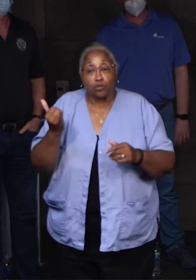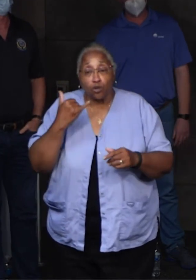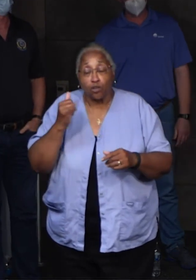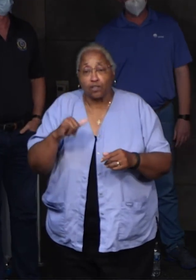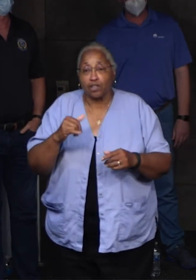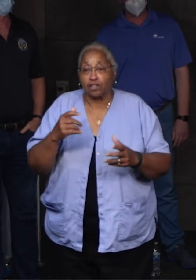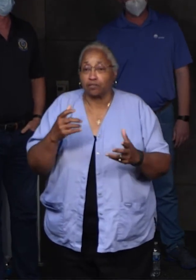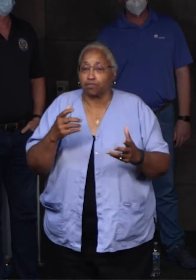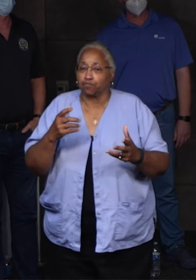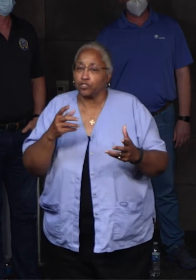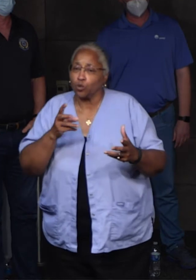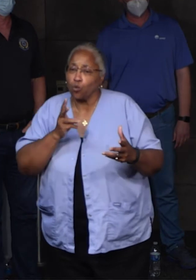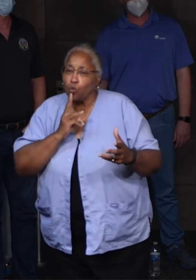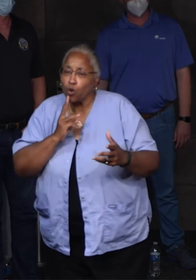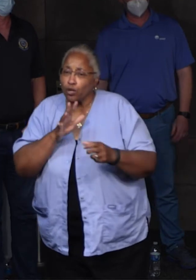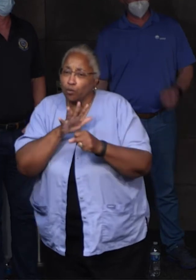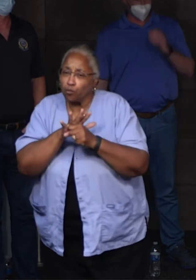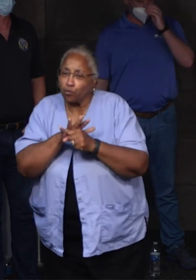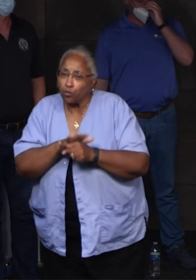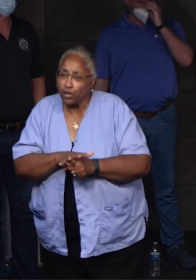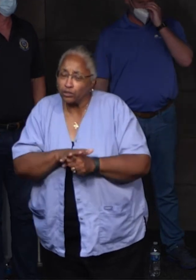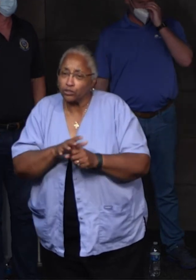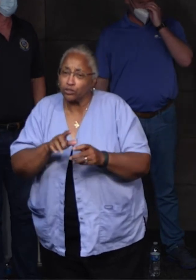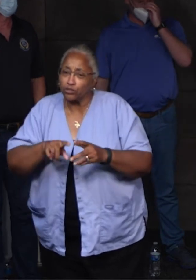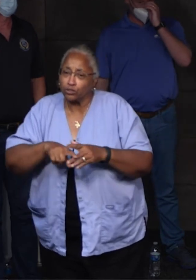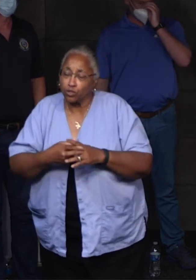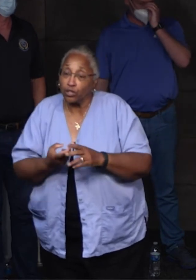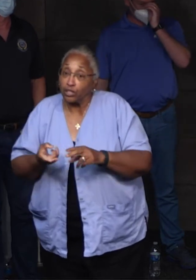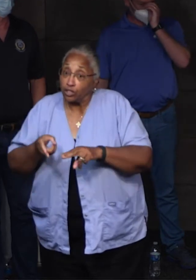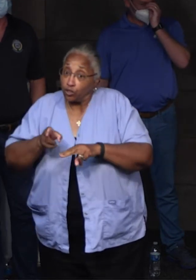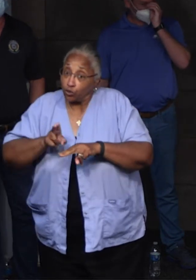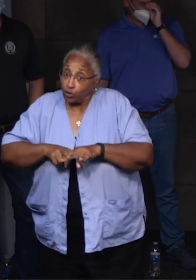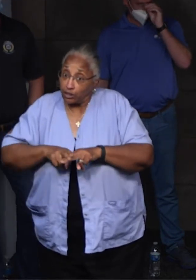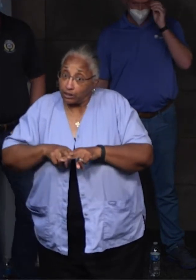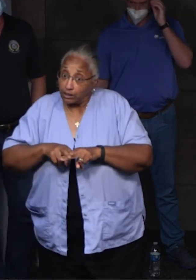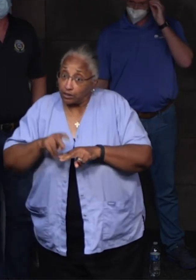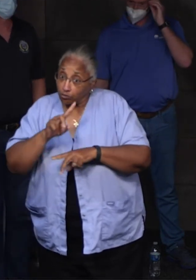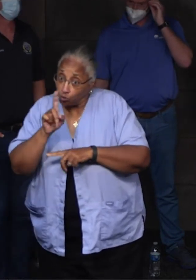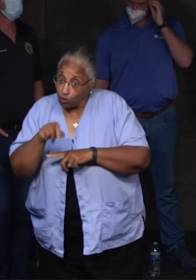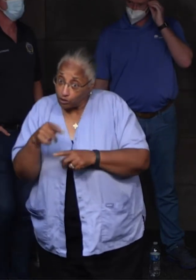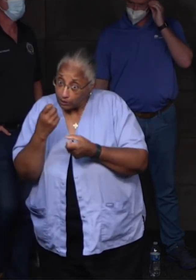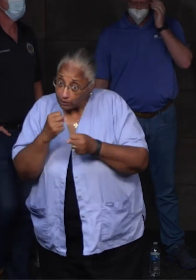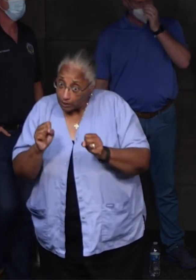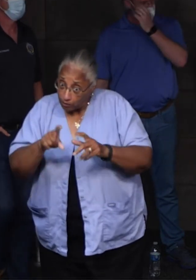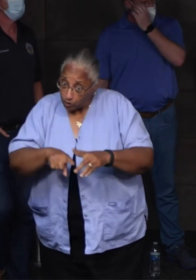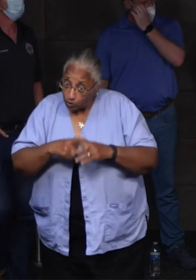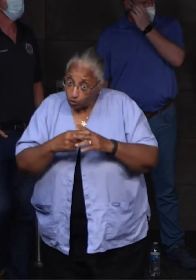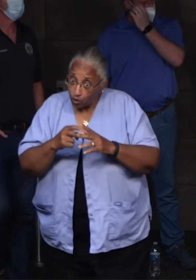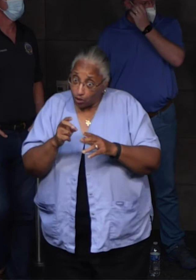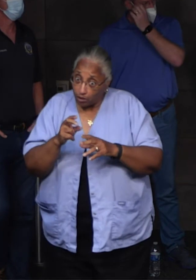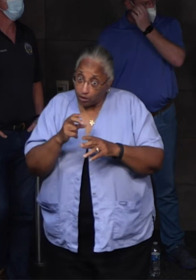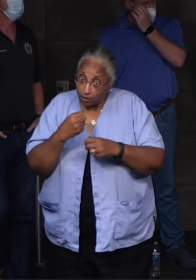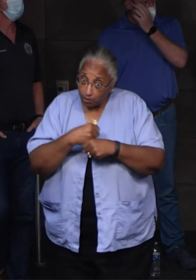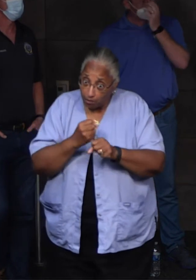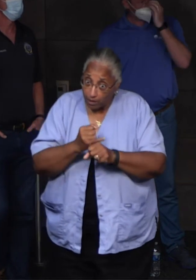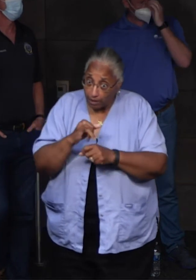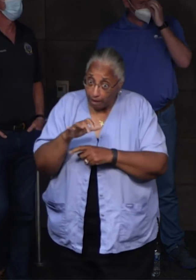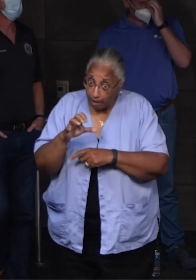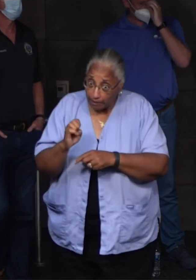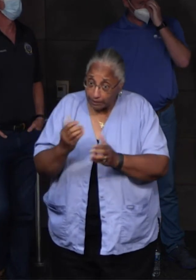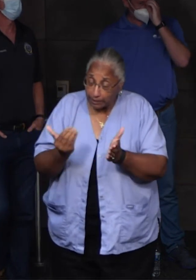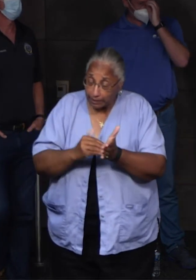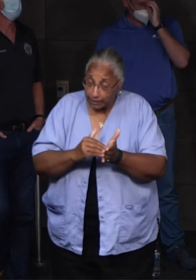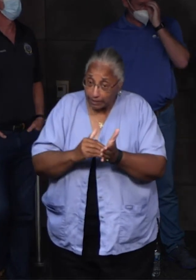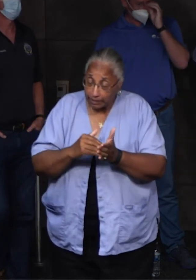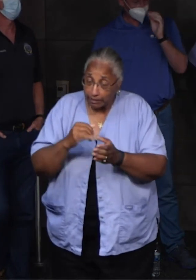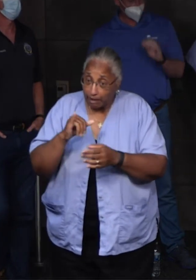pressure is starting to increase, and they wanted to know if it was safe, if they could start using their ice maker again. And I checked with Mark Drews, and he said,